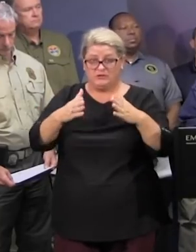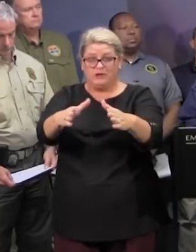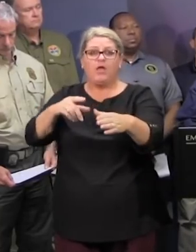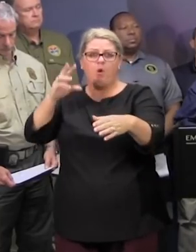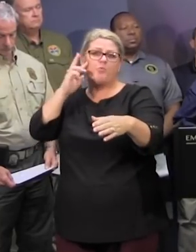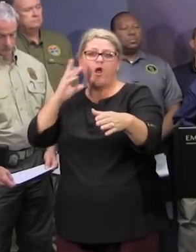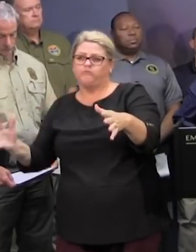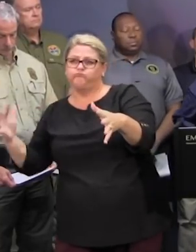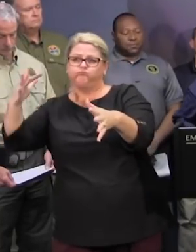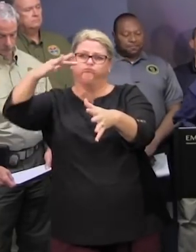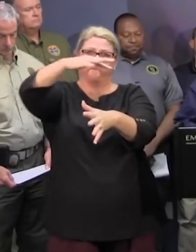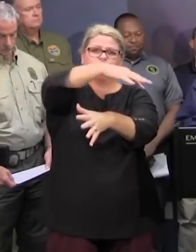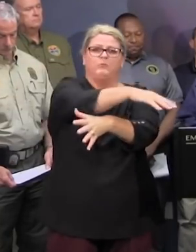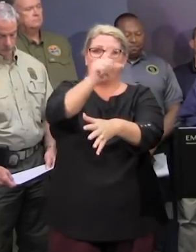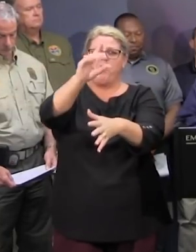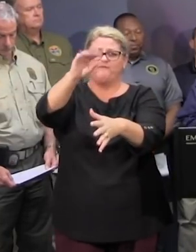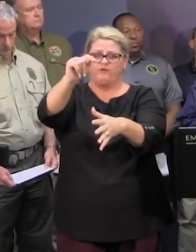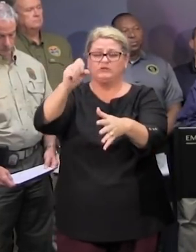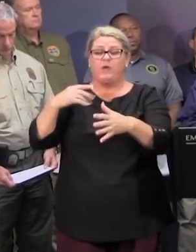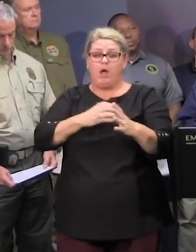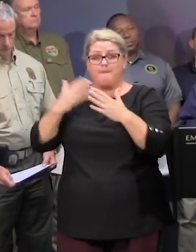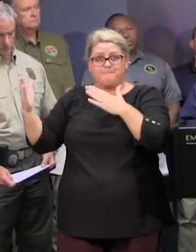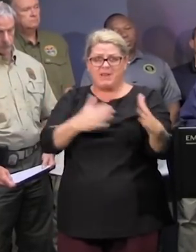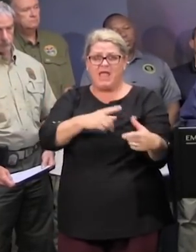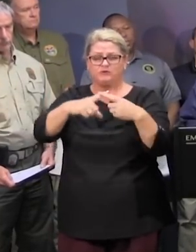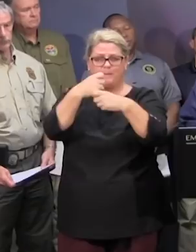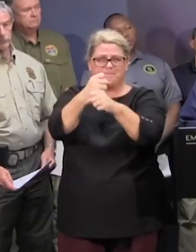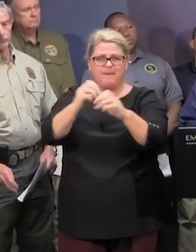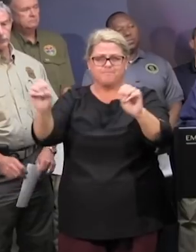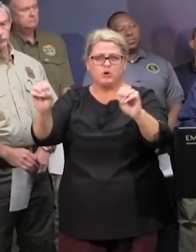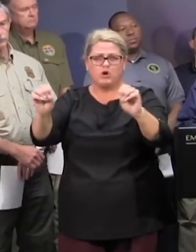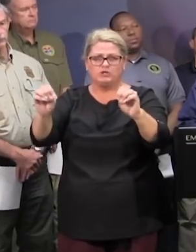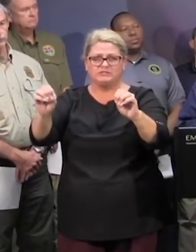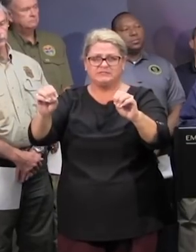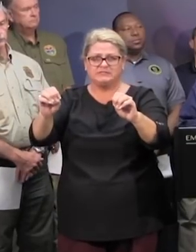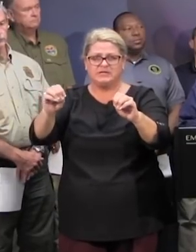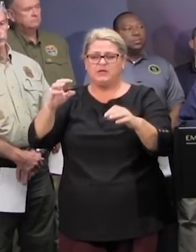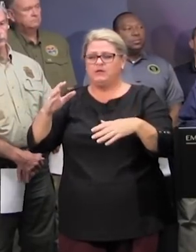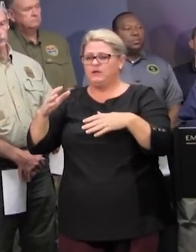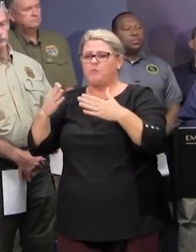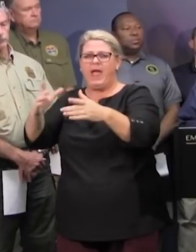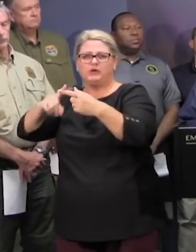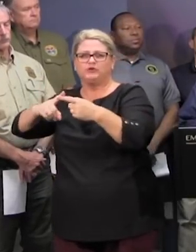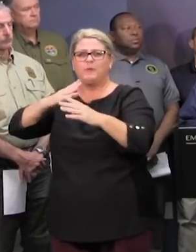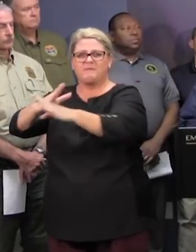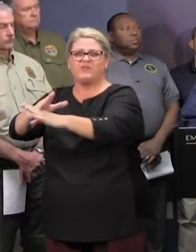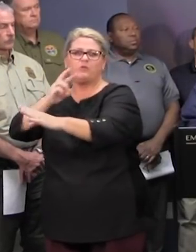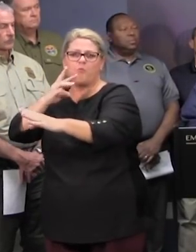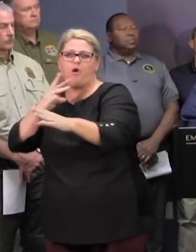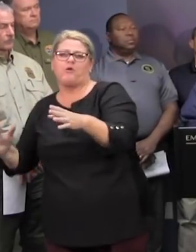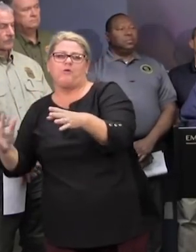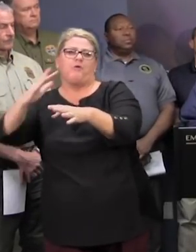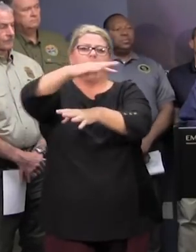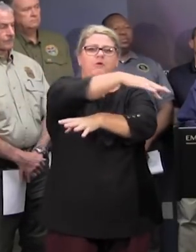emergency flood control structure to basically divert the flood waters away from the roadway in order to